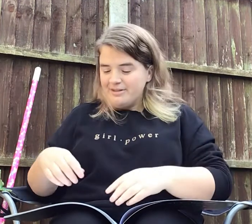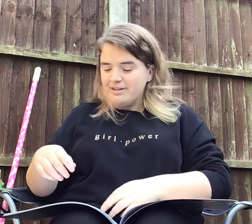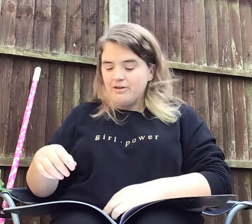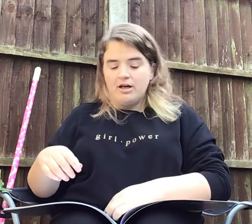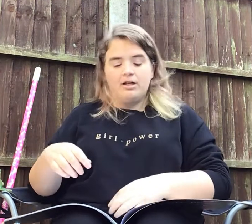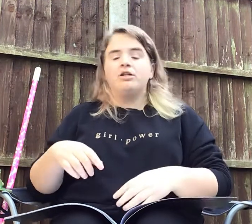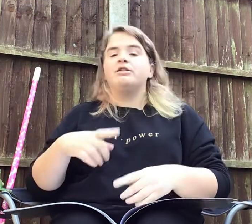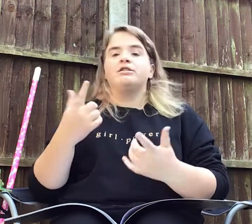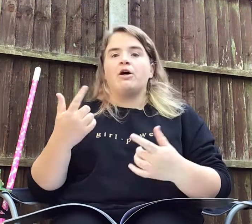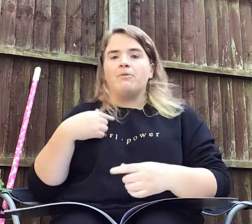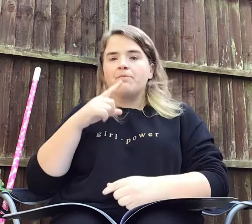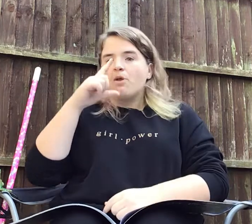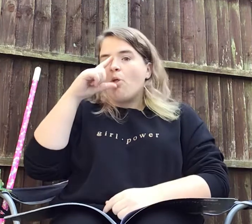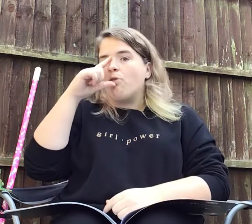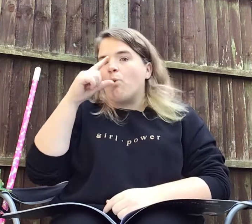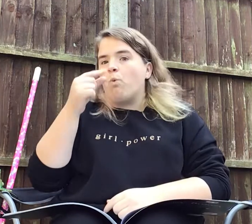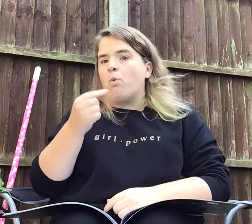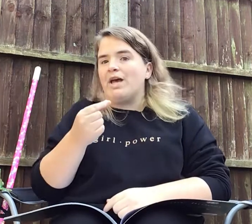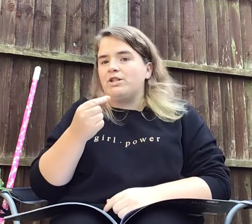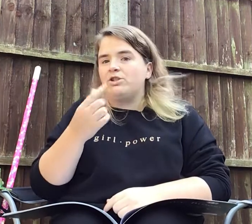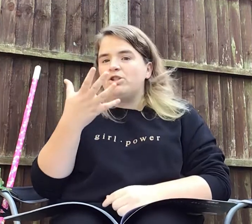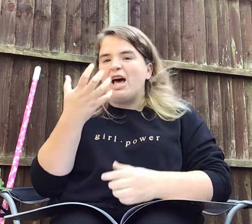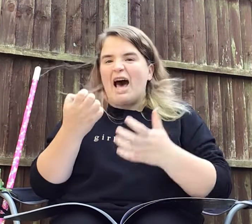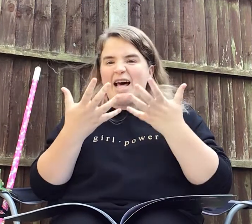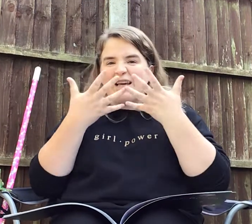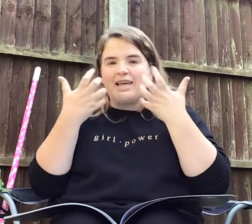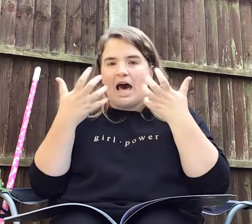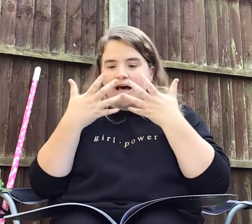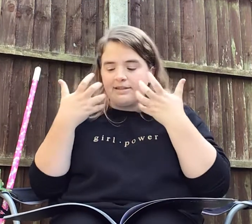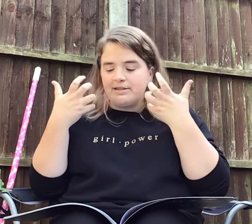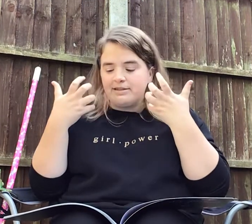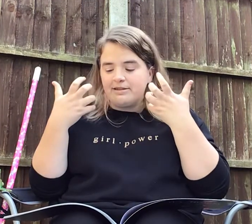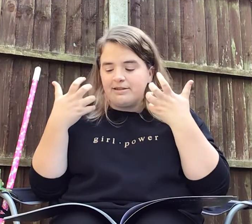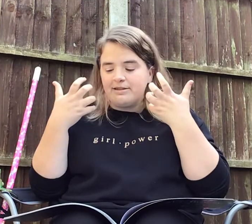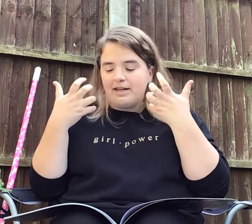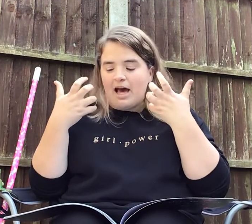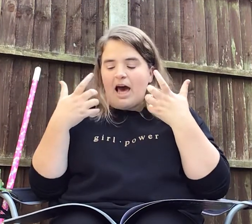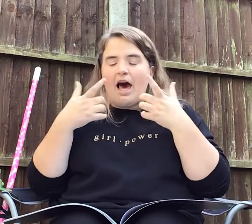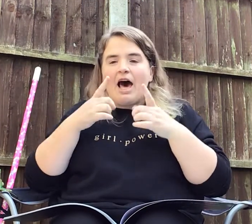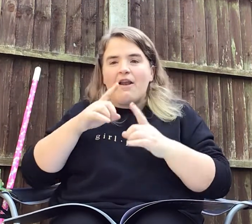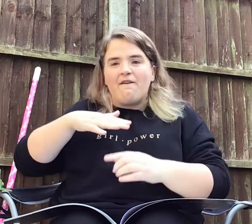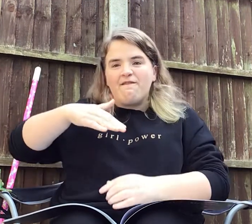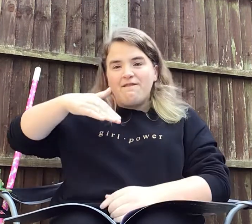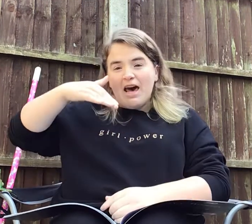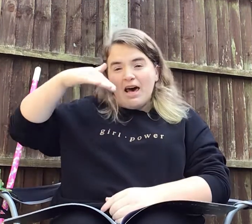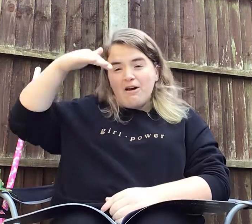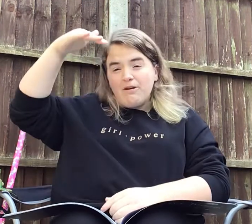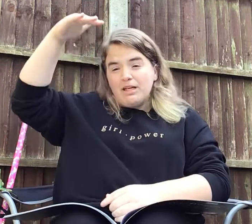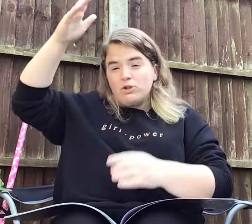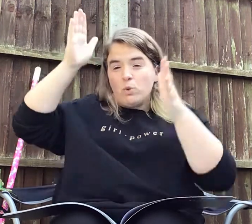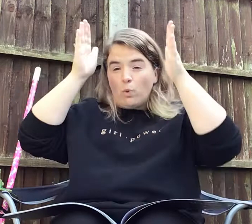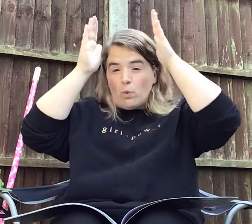So the witch had a cat and a very tall